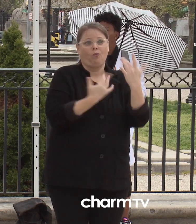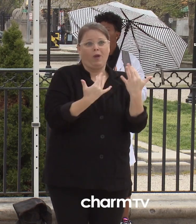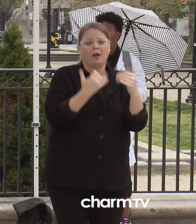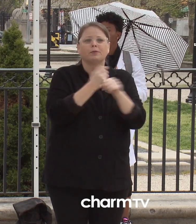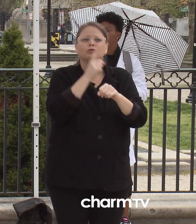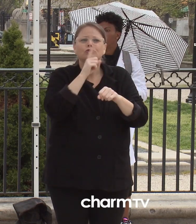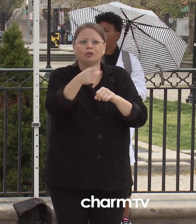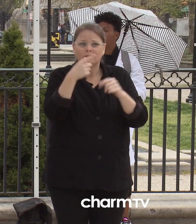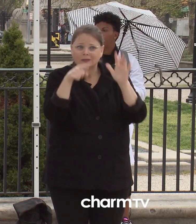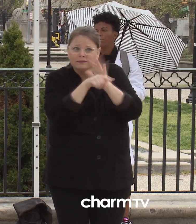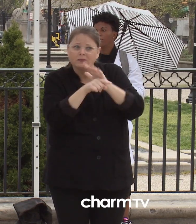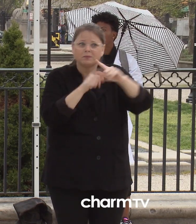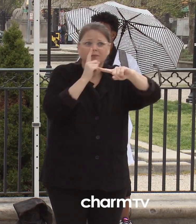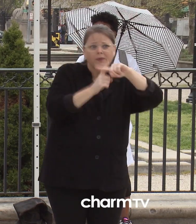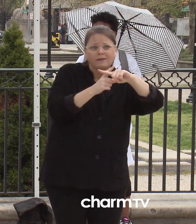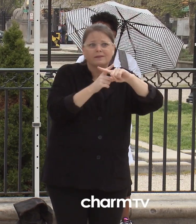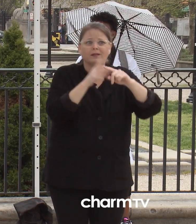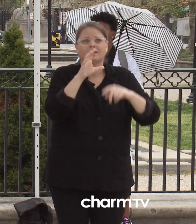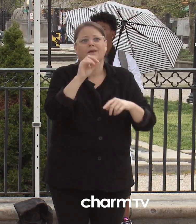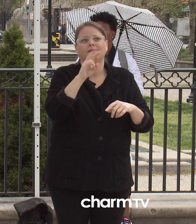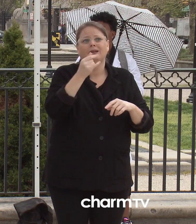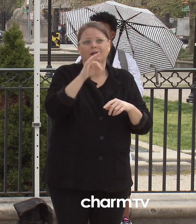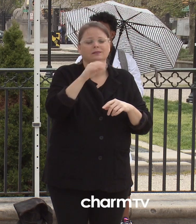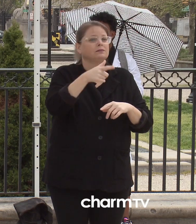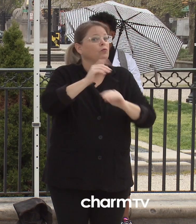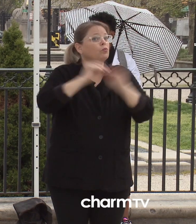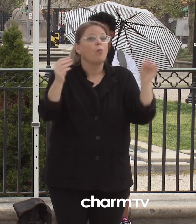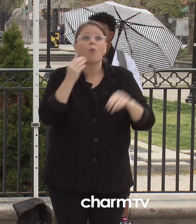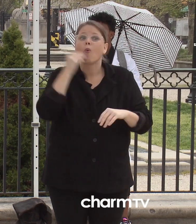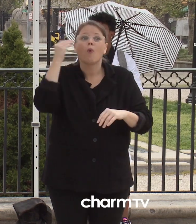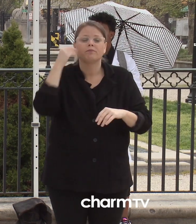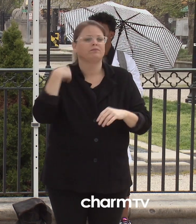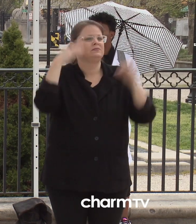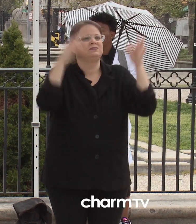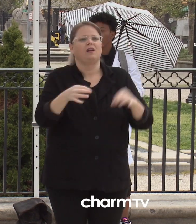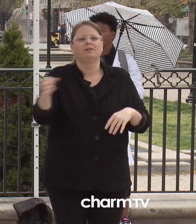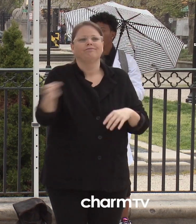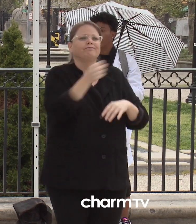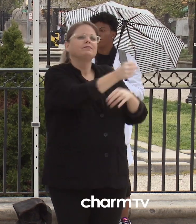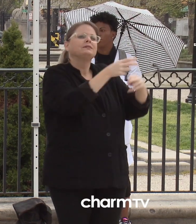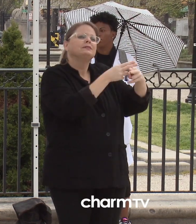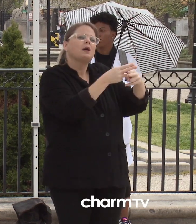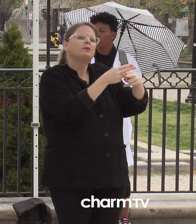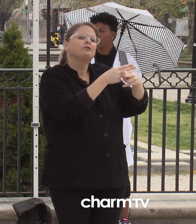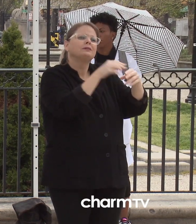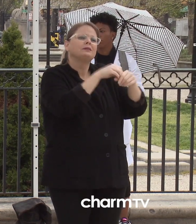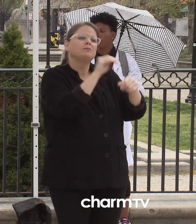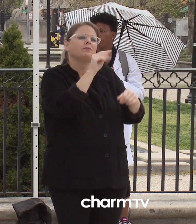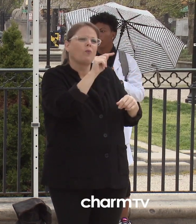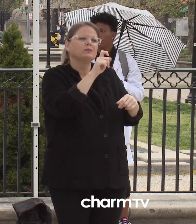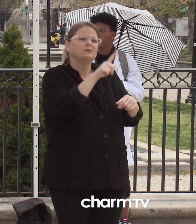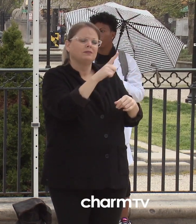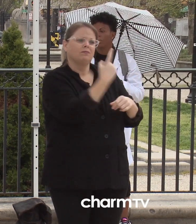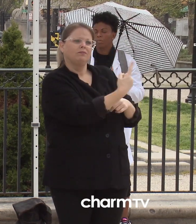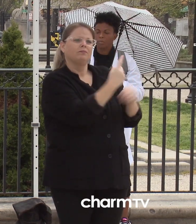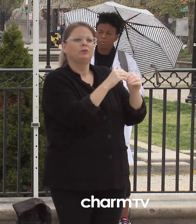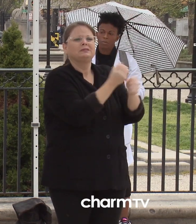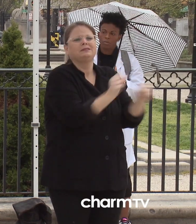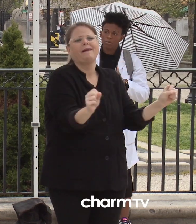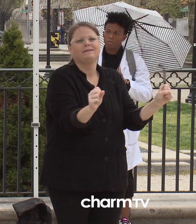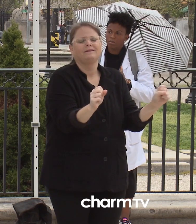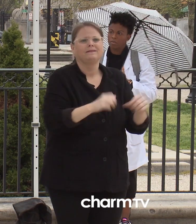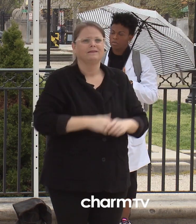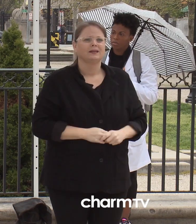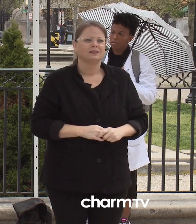location to go back to into being temporarily placed in motels for isolation. Since that time,